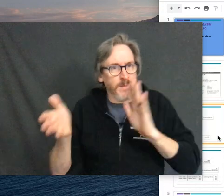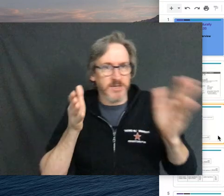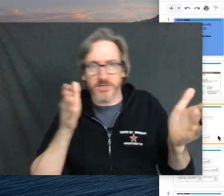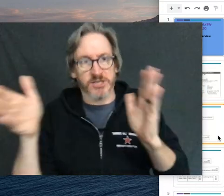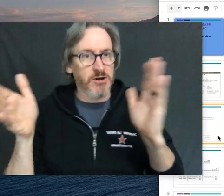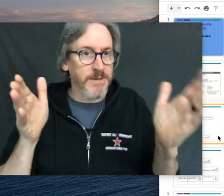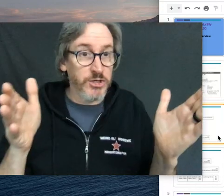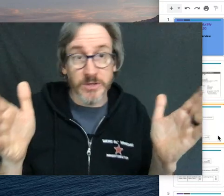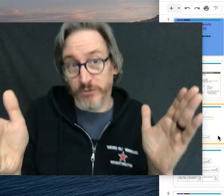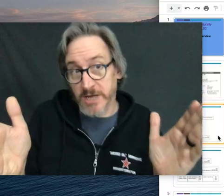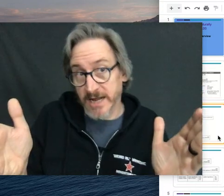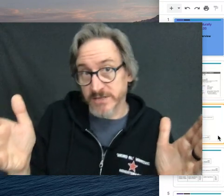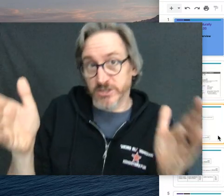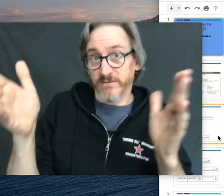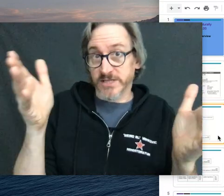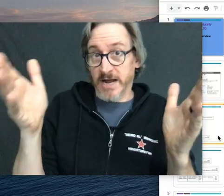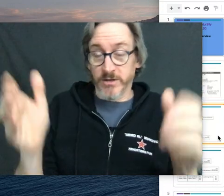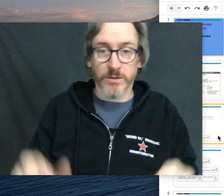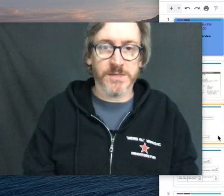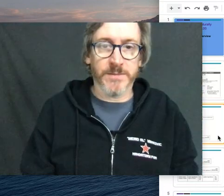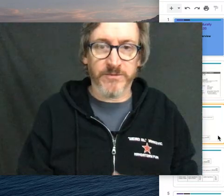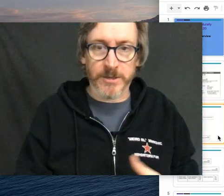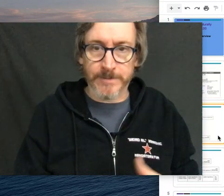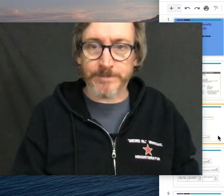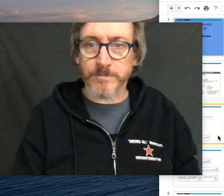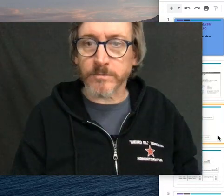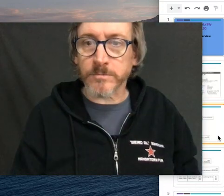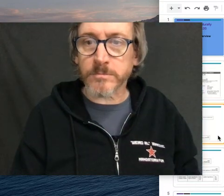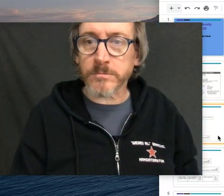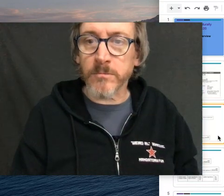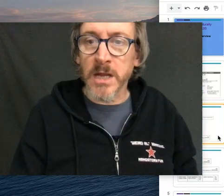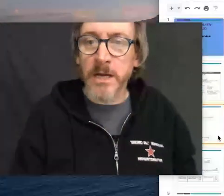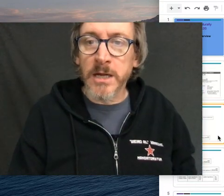So maybe describing two different kinds of shovels and how you use them differently.